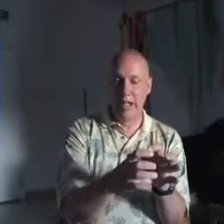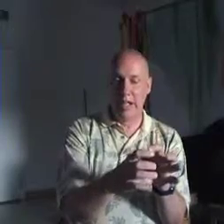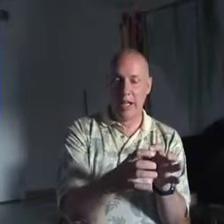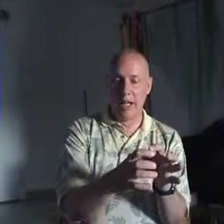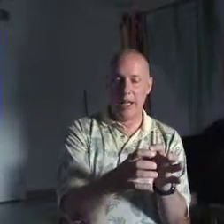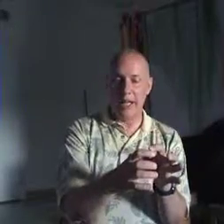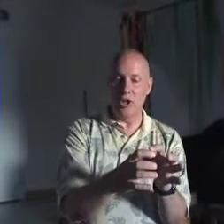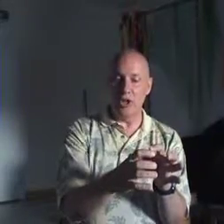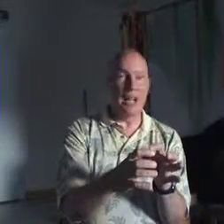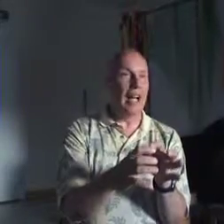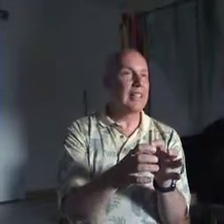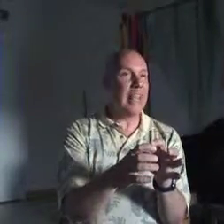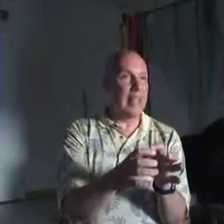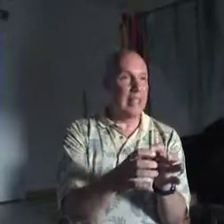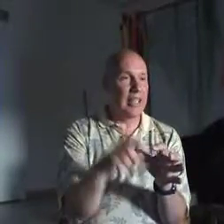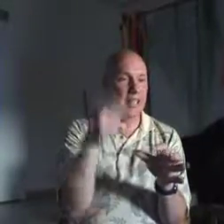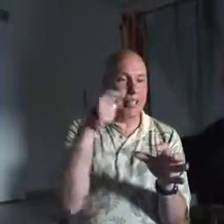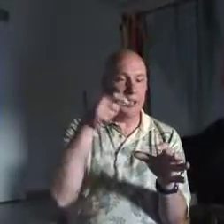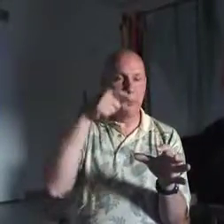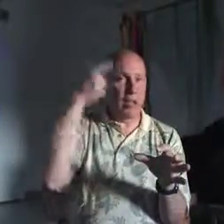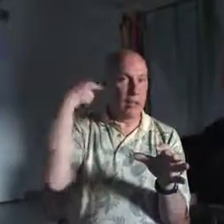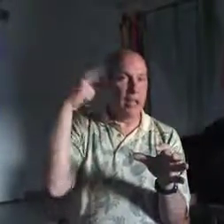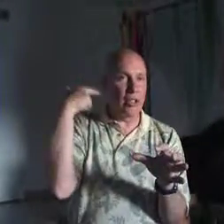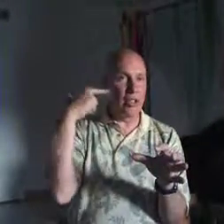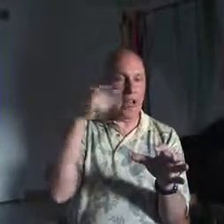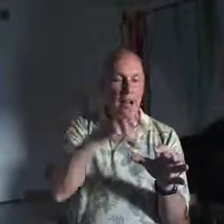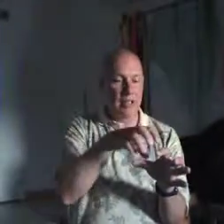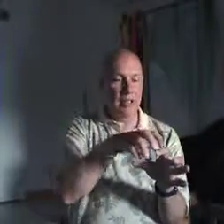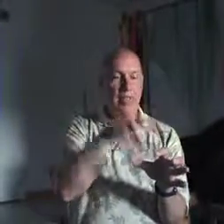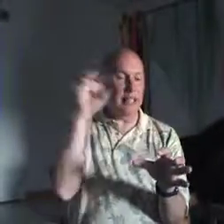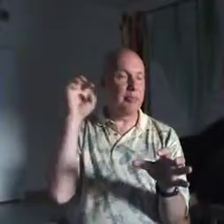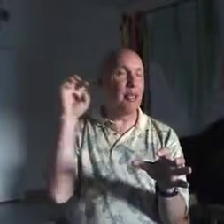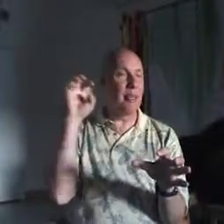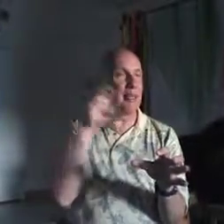But they could not get the experimenter out of the experiment.